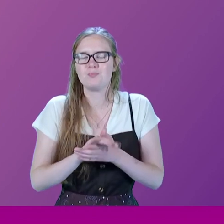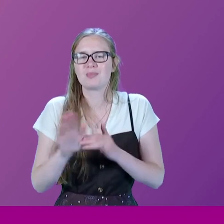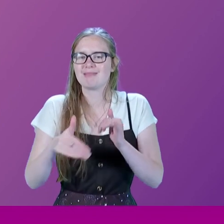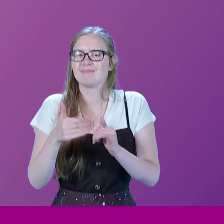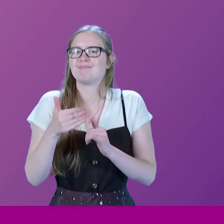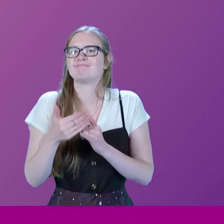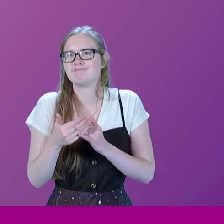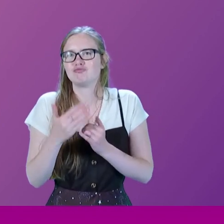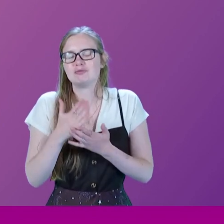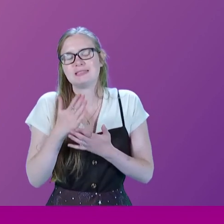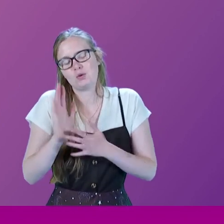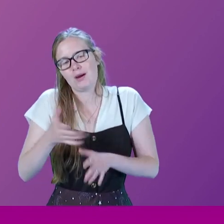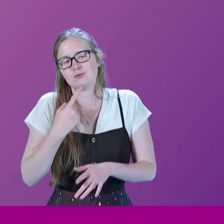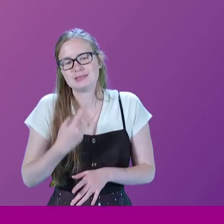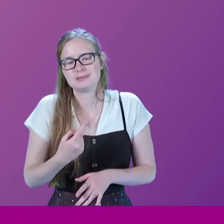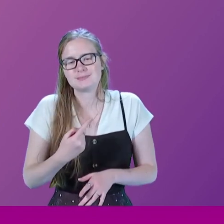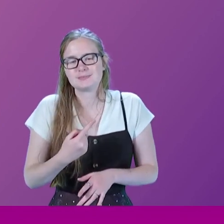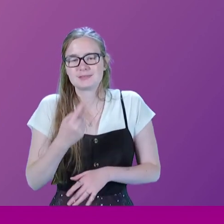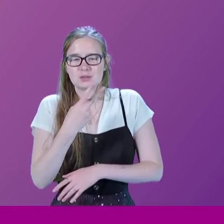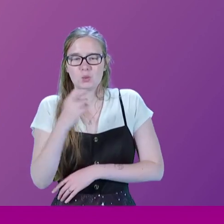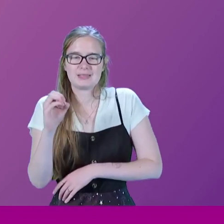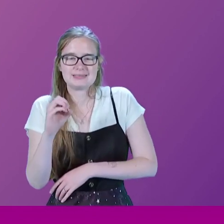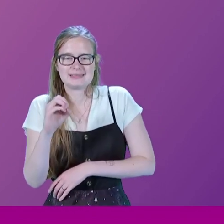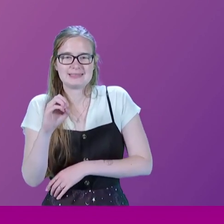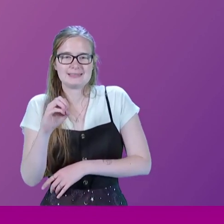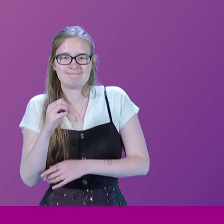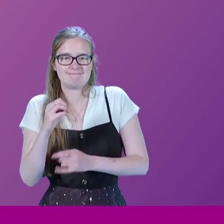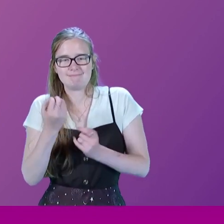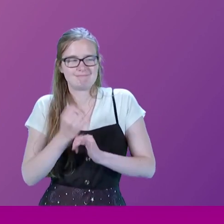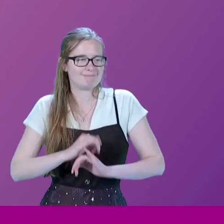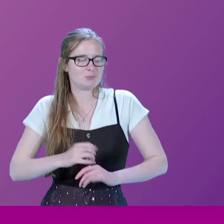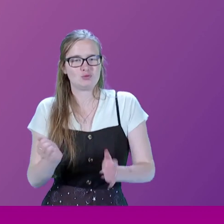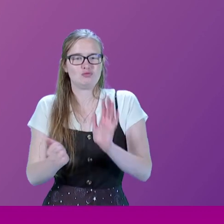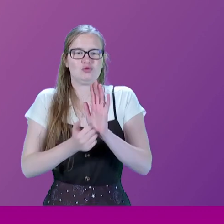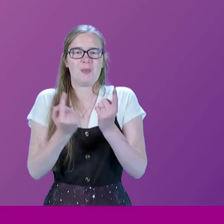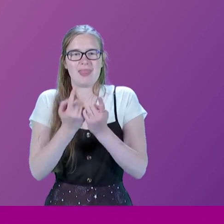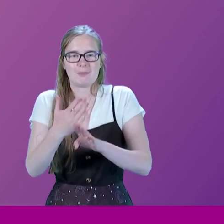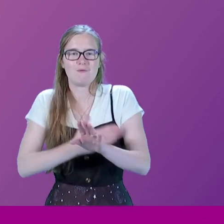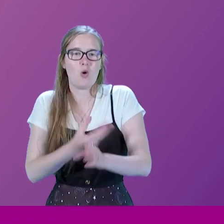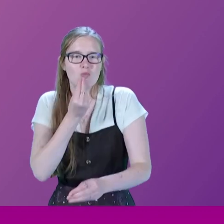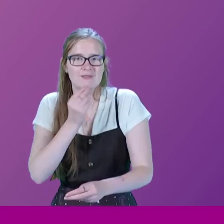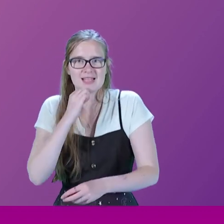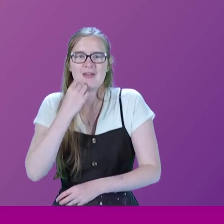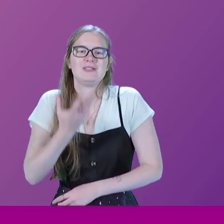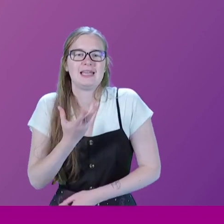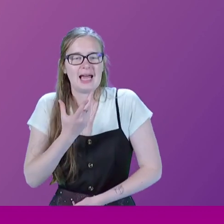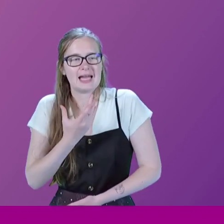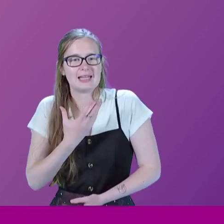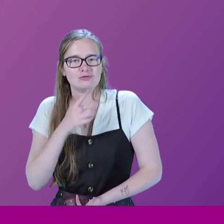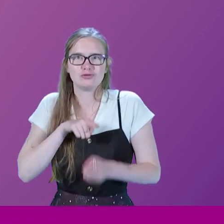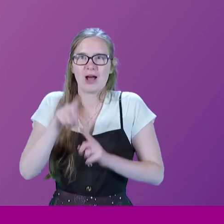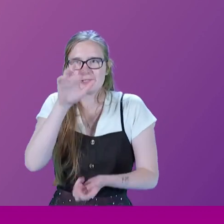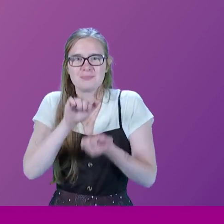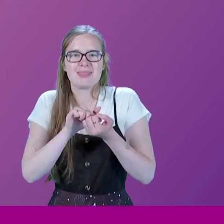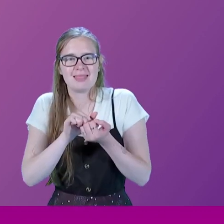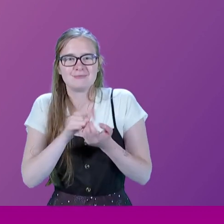the day, you have to say 20 ridiculous things before breakfast every day and pretend to believe them. You know,